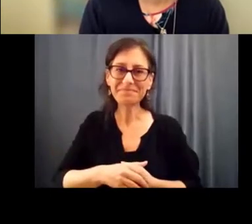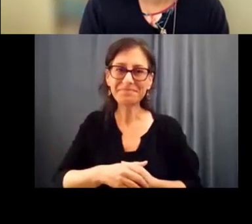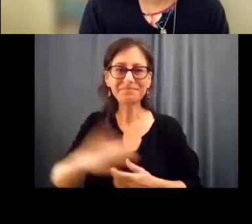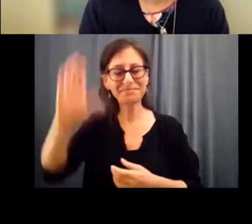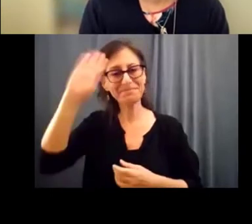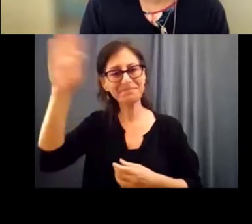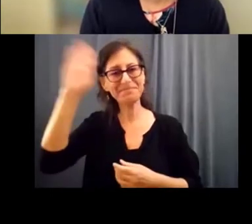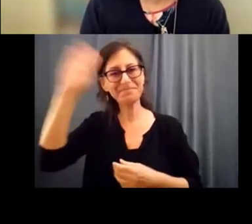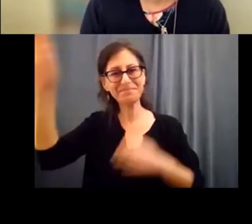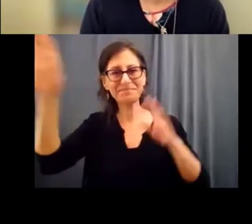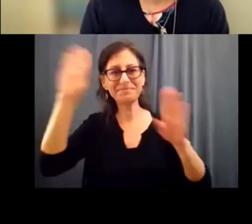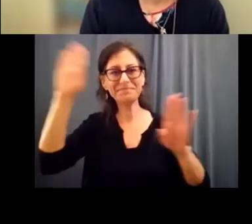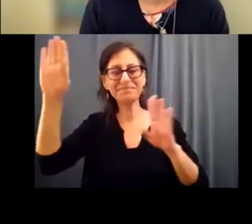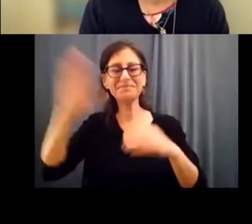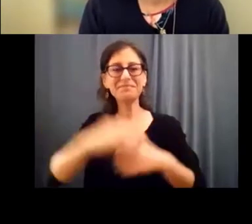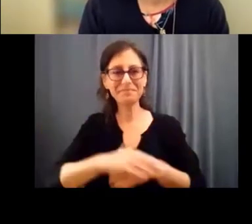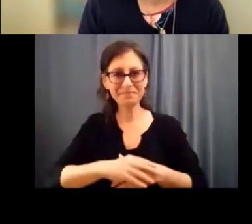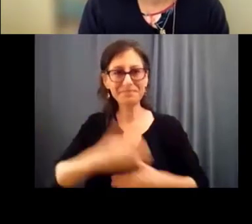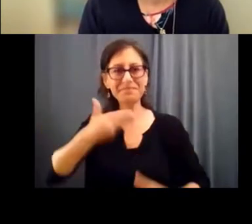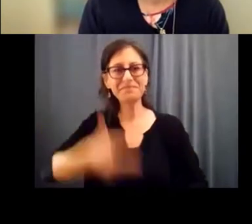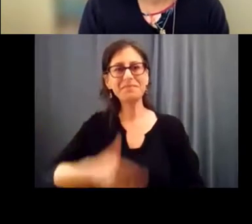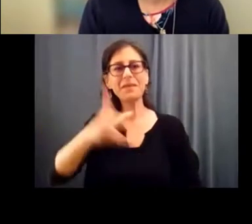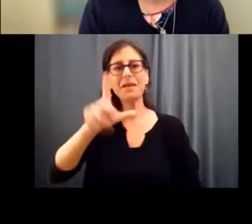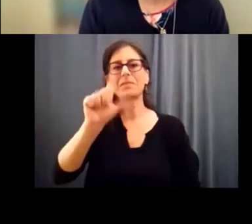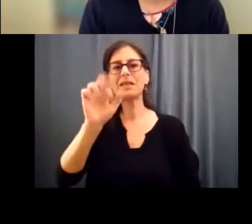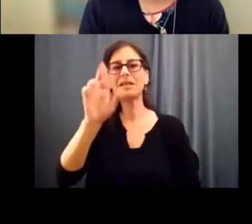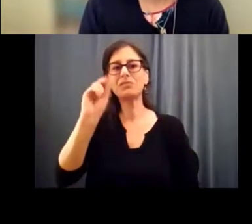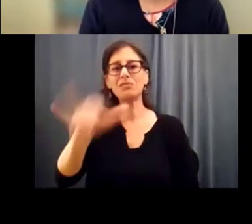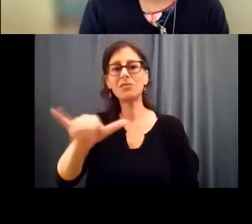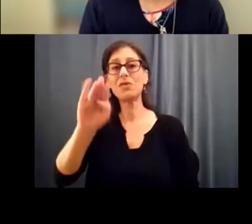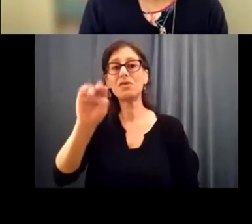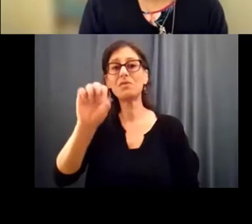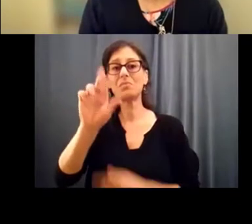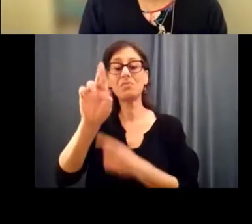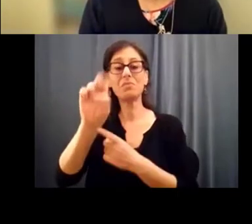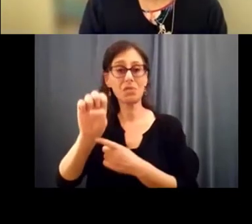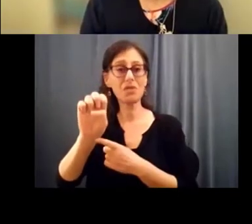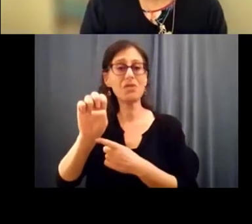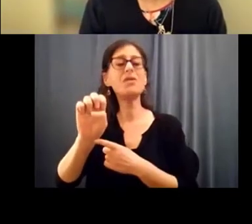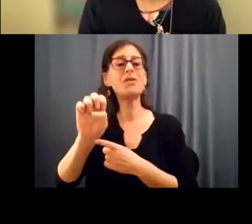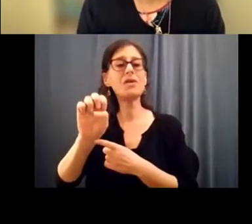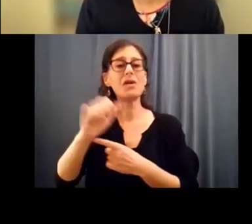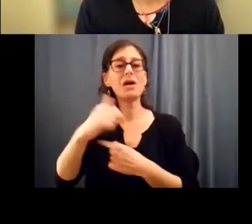Hello, I'm Leroy Moore. I'm a